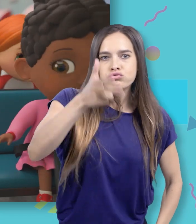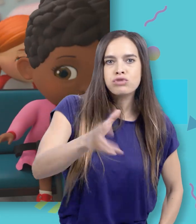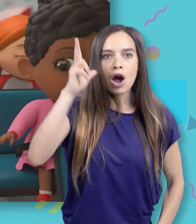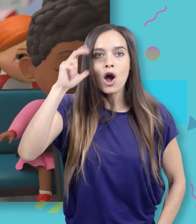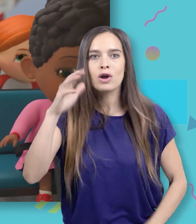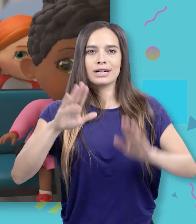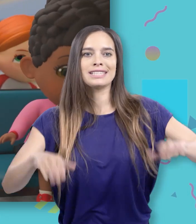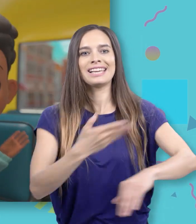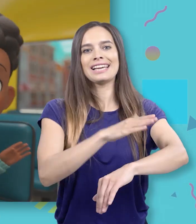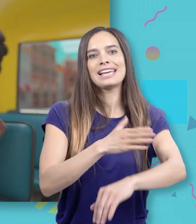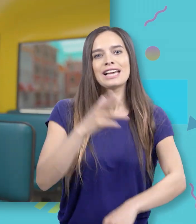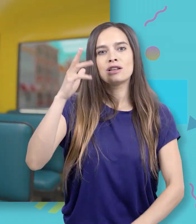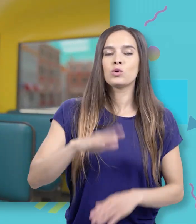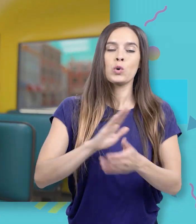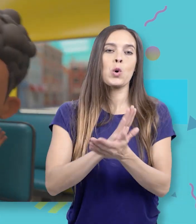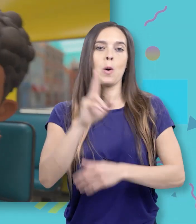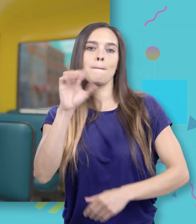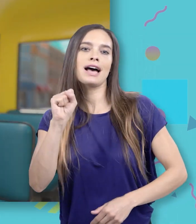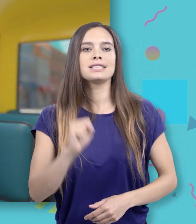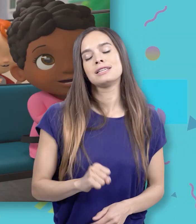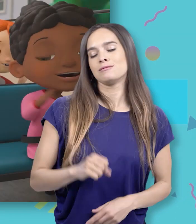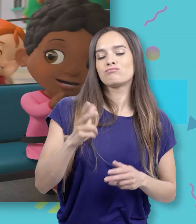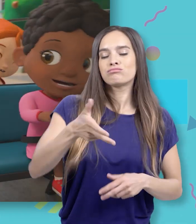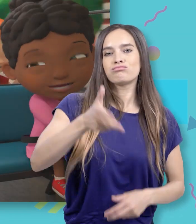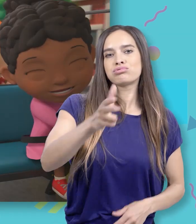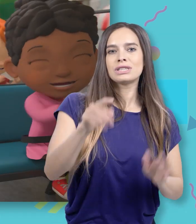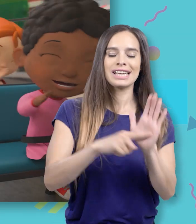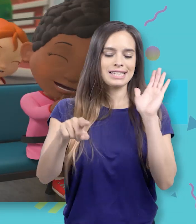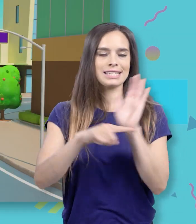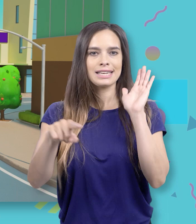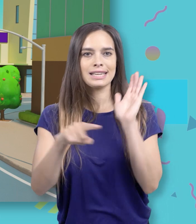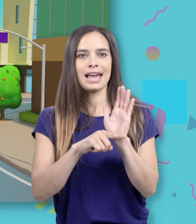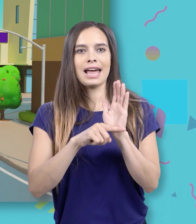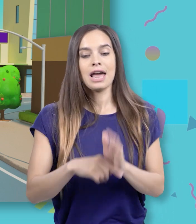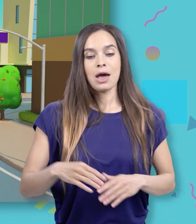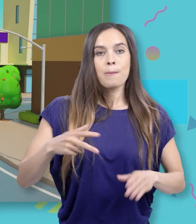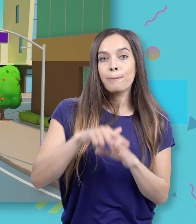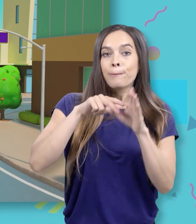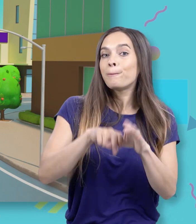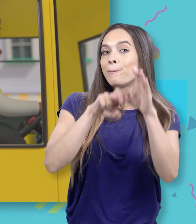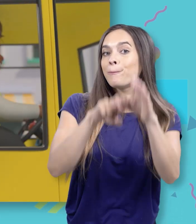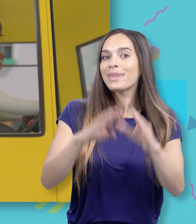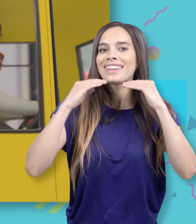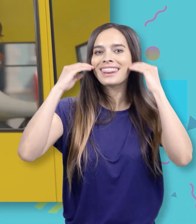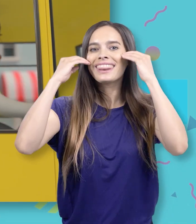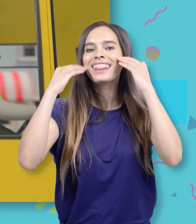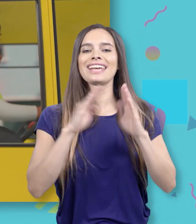the children sing On the school bus, the school bus Ding, ding, ding We're riding, we're smiling Through the town